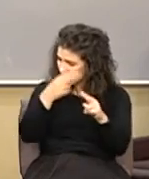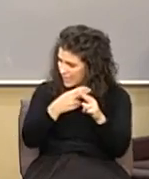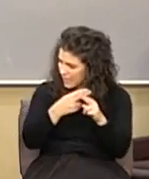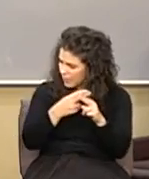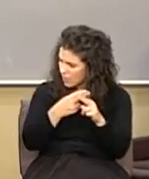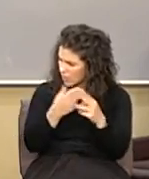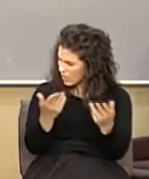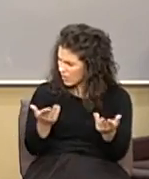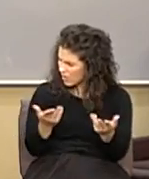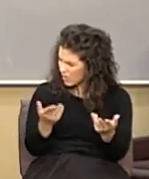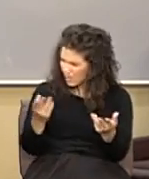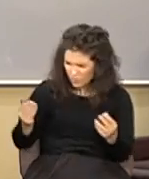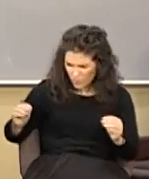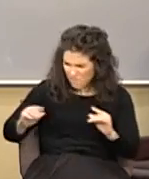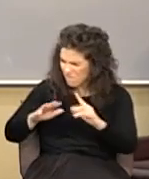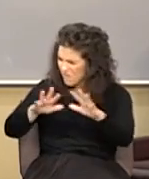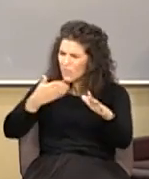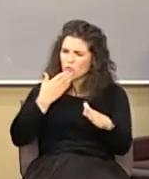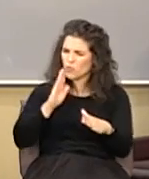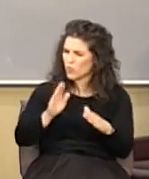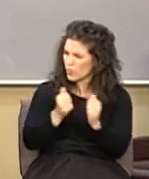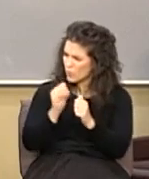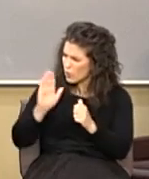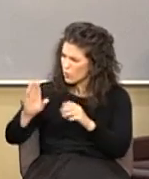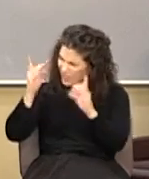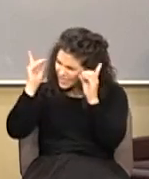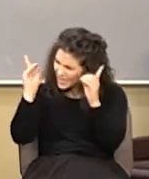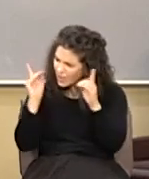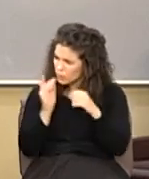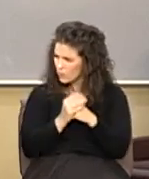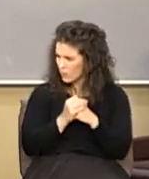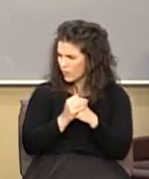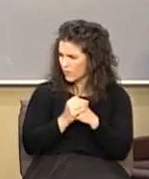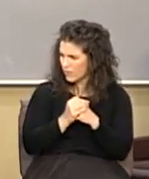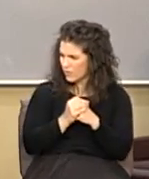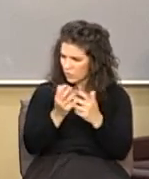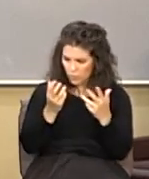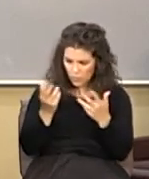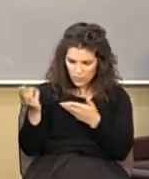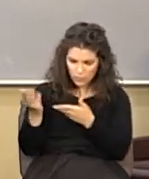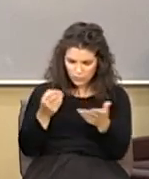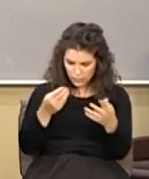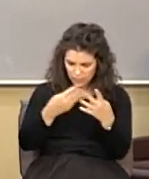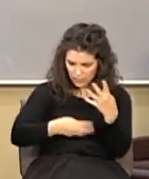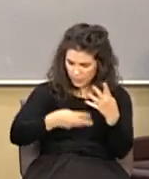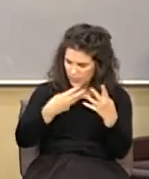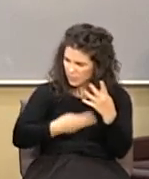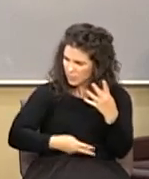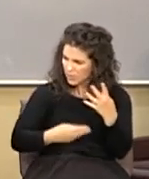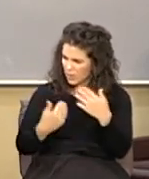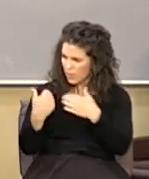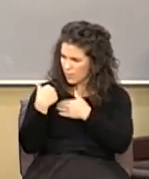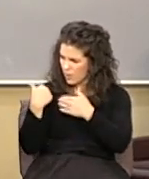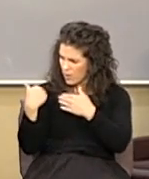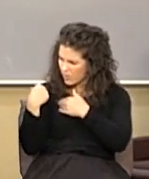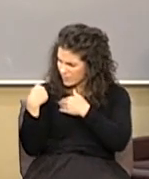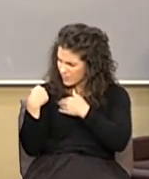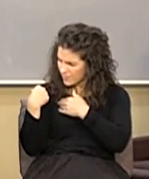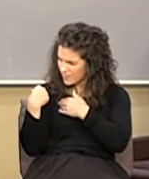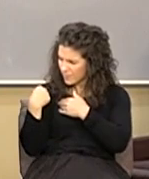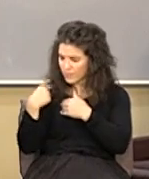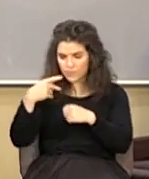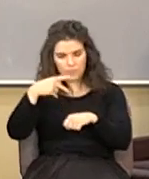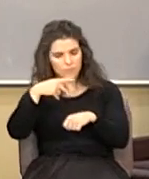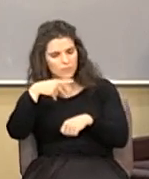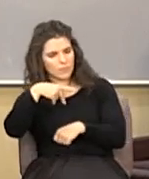And behold, you have filled Jerusalem with your doctrine and intend to bring this man's blood upon us. Then Peter and the